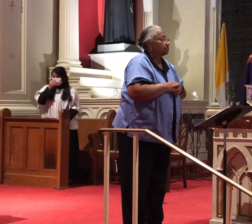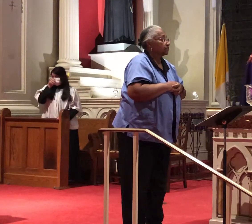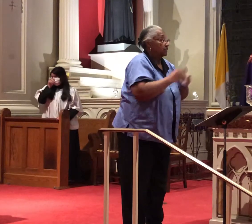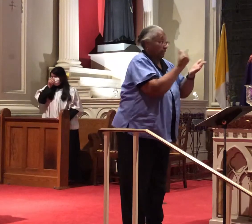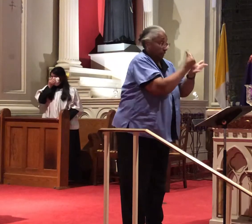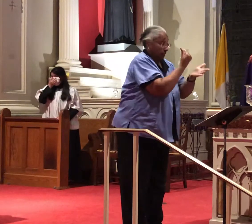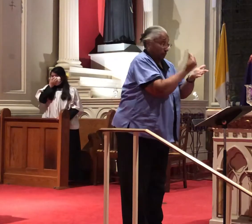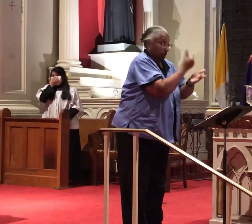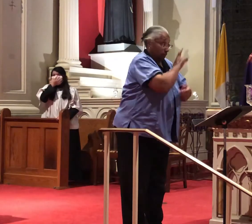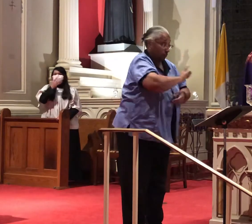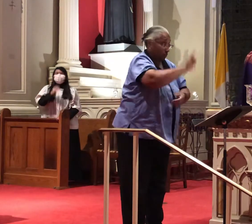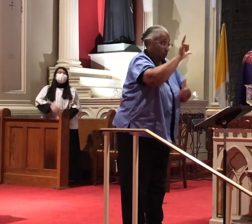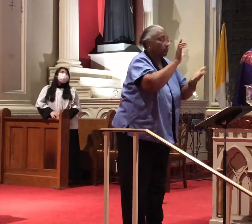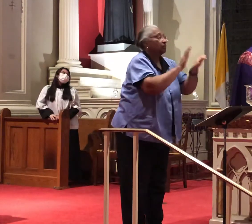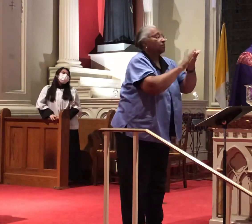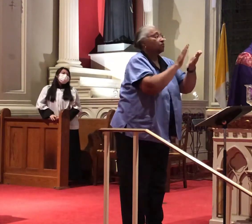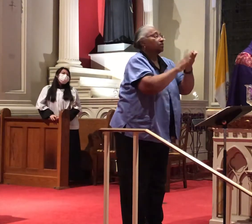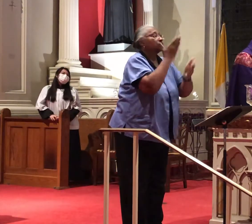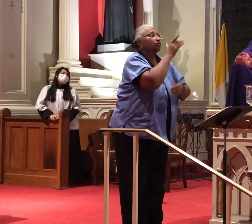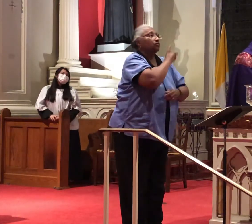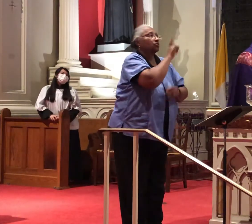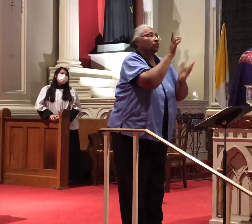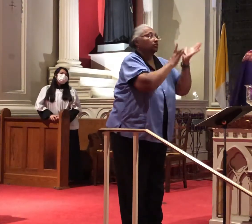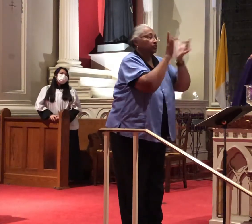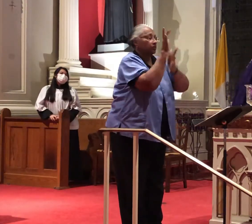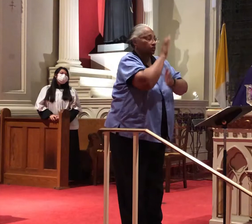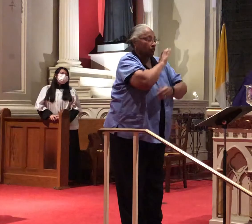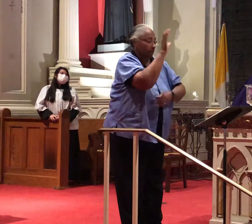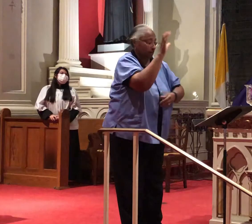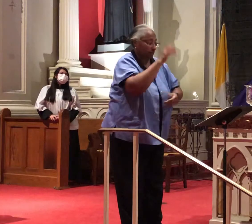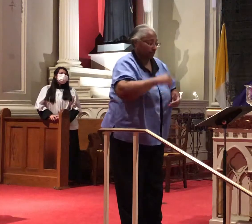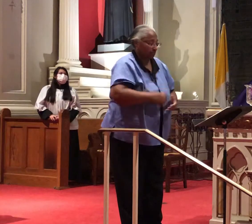The Gospel of the Lord. The Gospel of Lord.